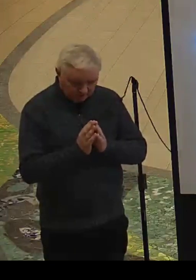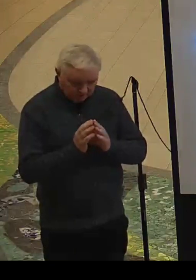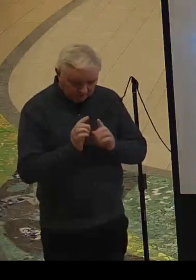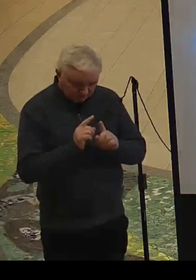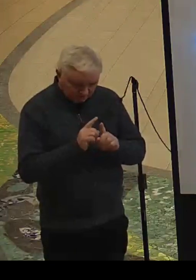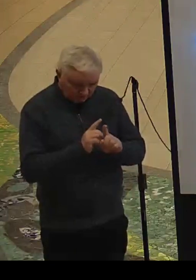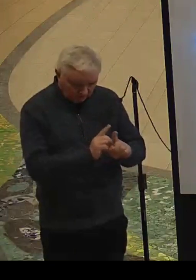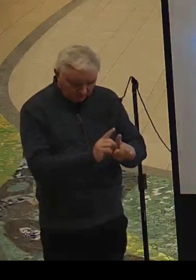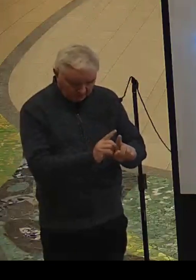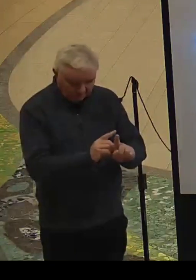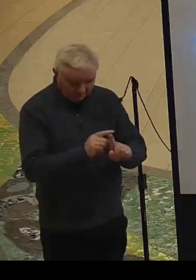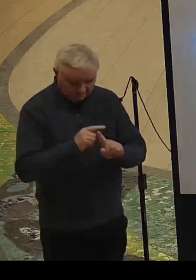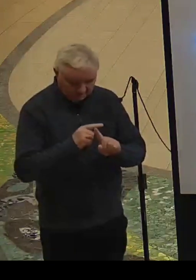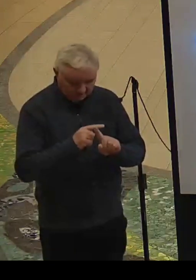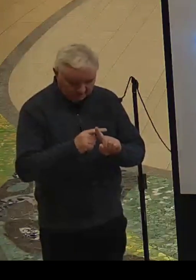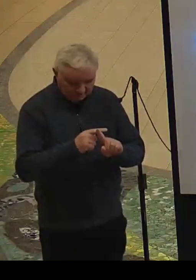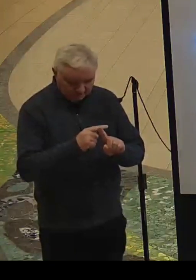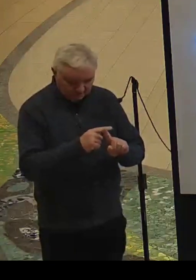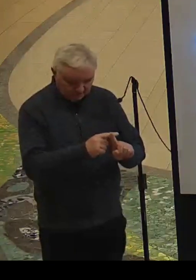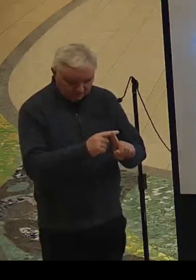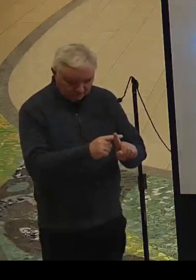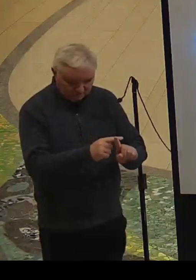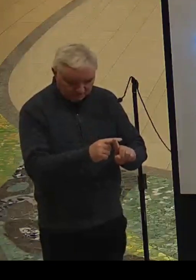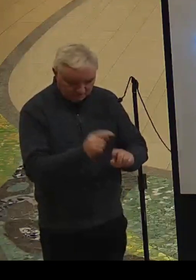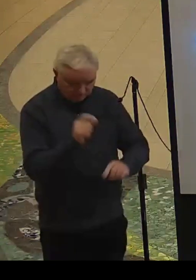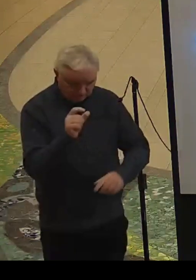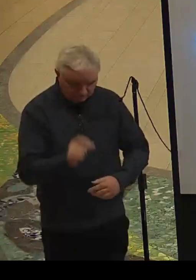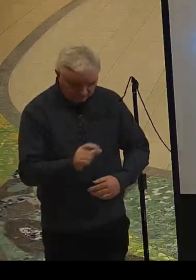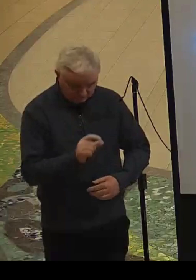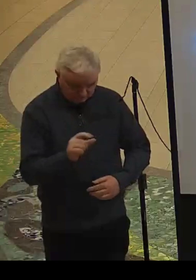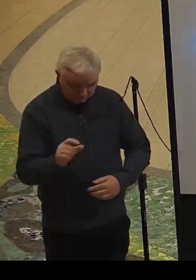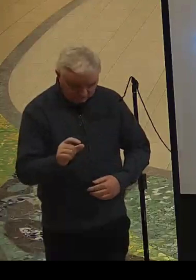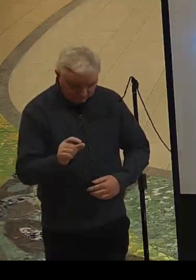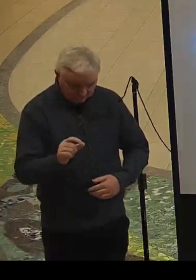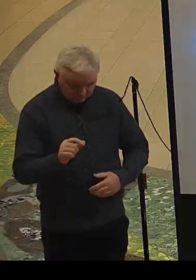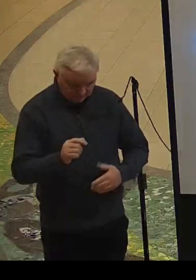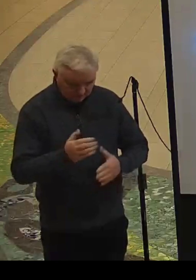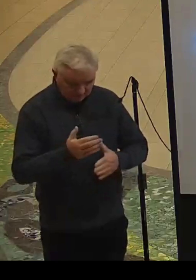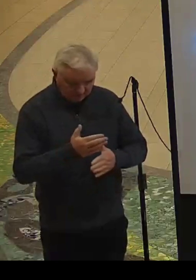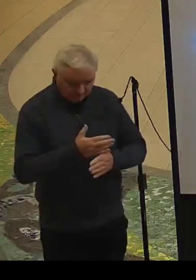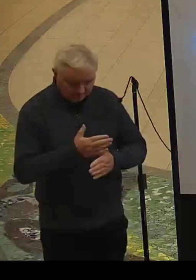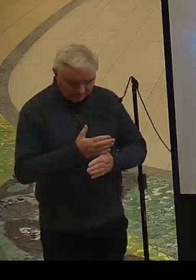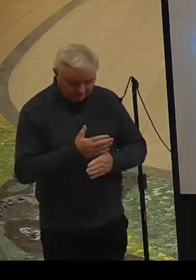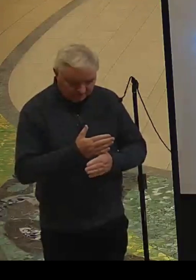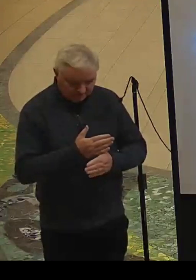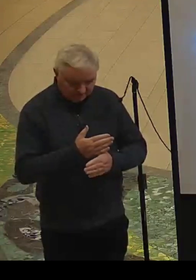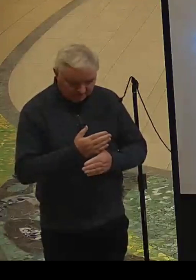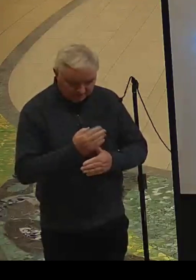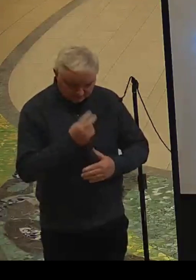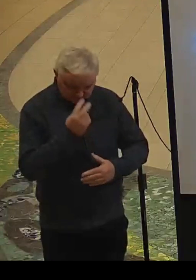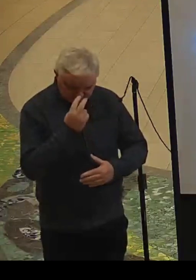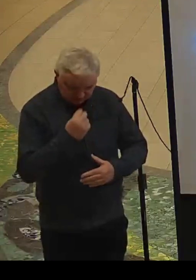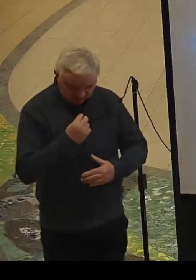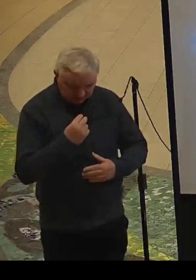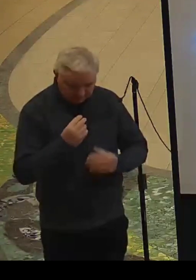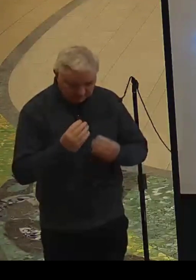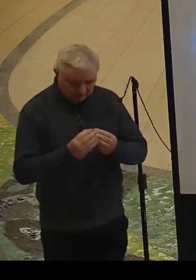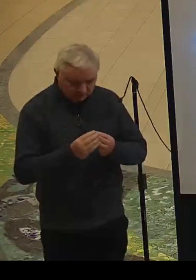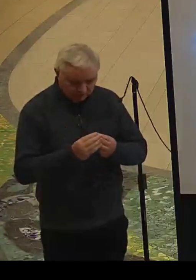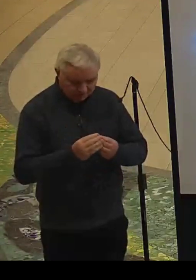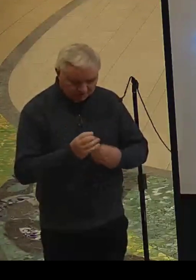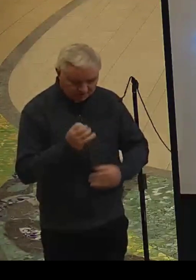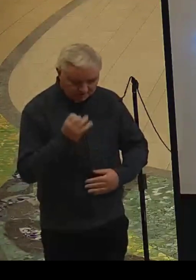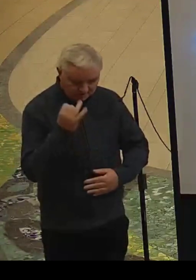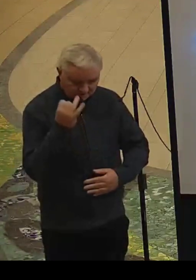following the stations of the cross and beginning tonight